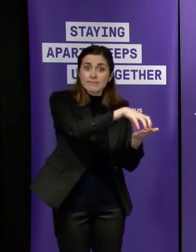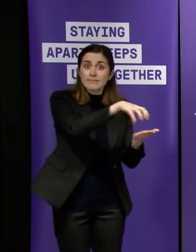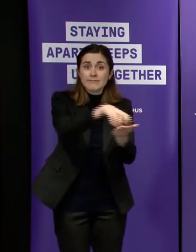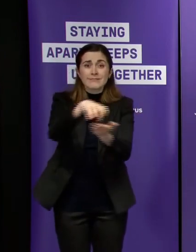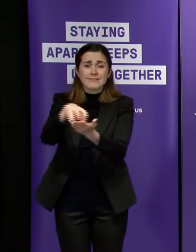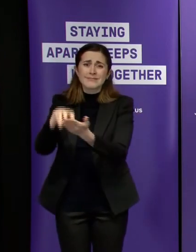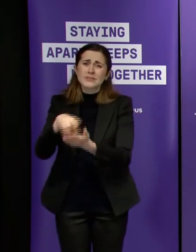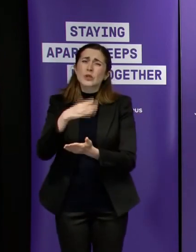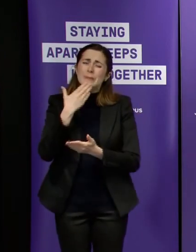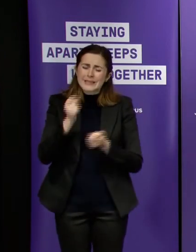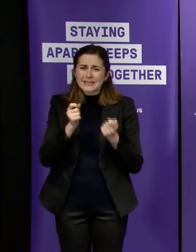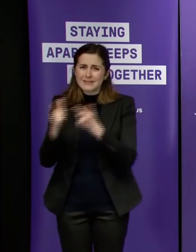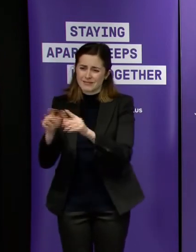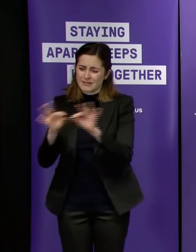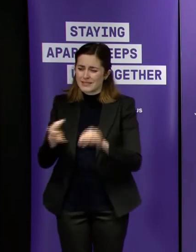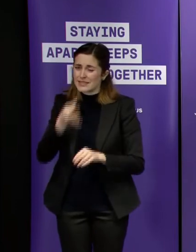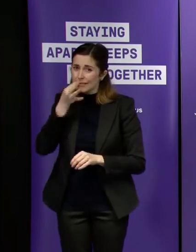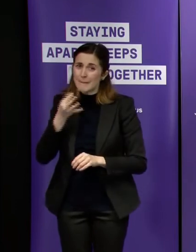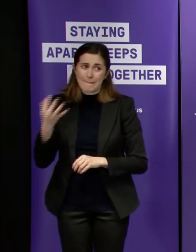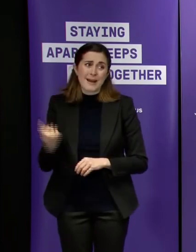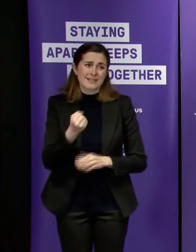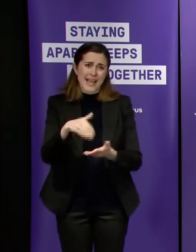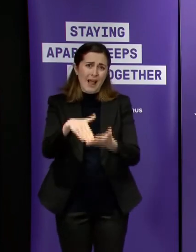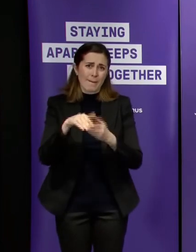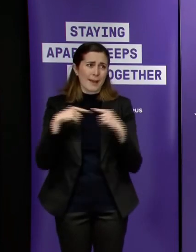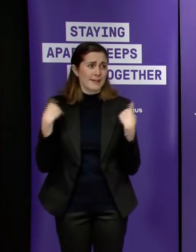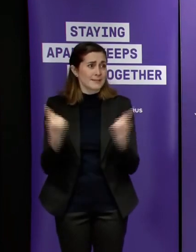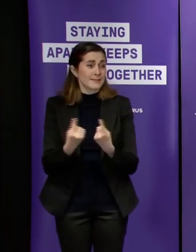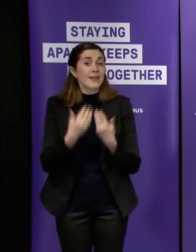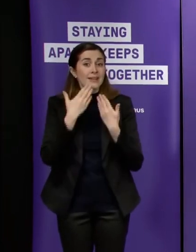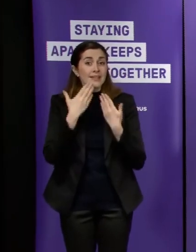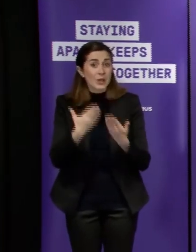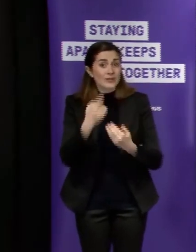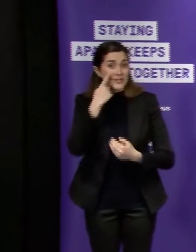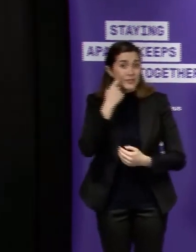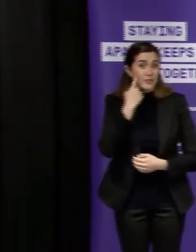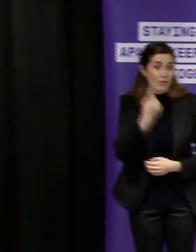but it makes a massive difference thank you all very much and we'll see you tomorrow